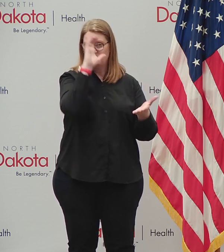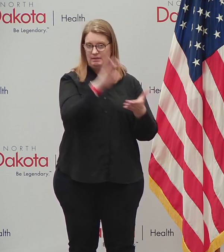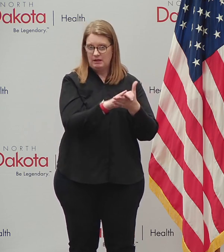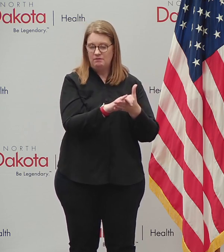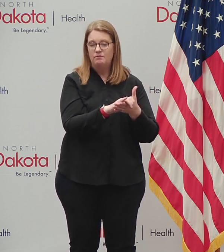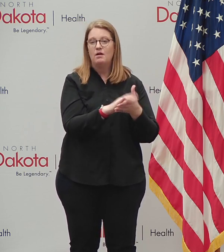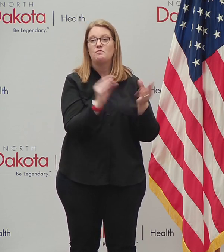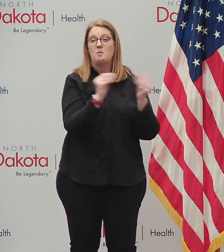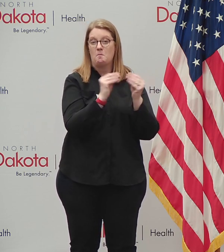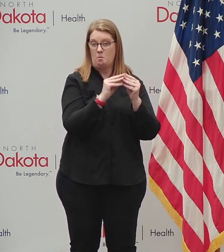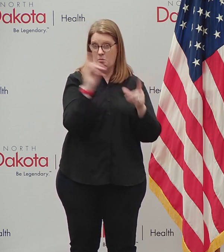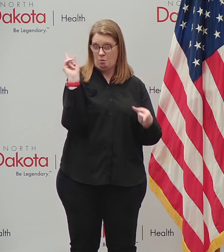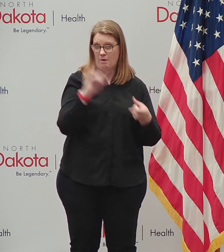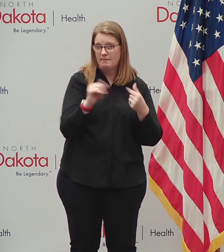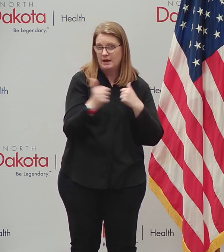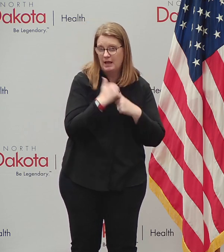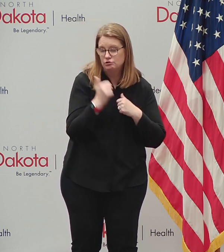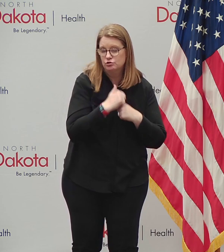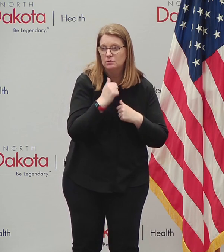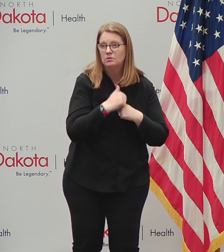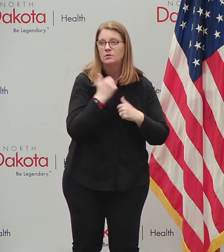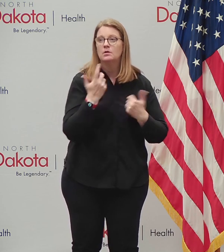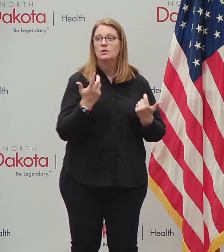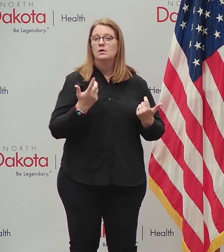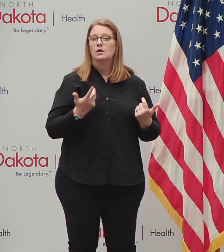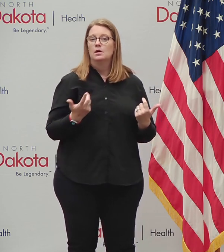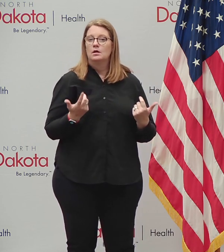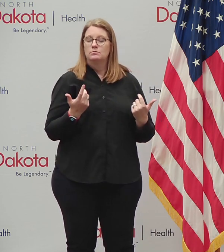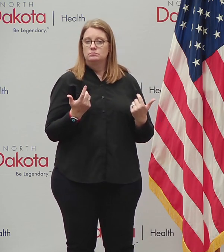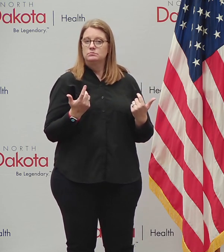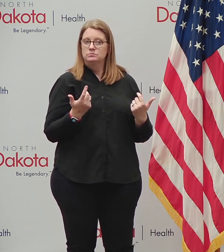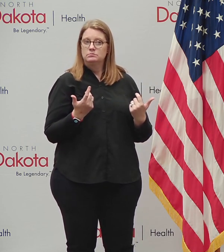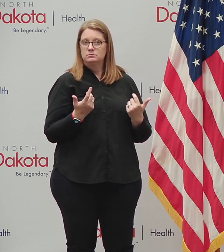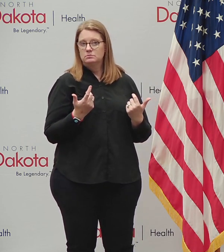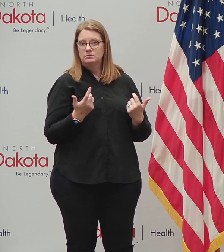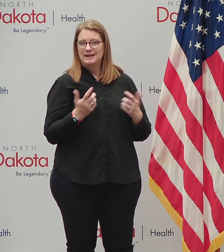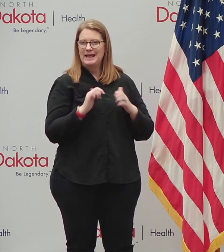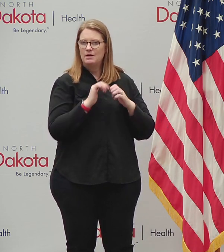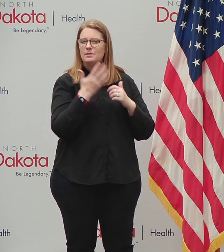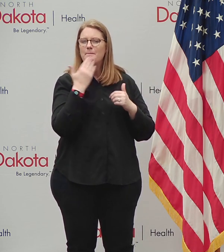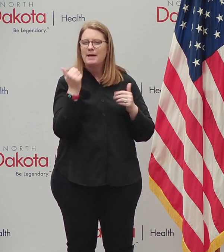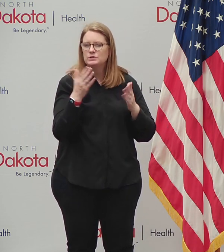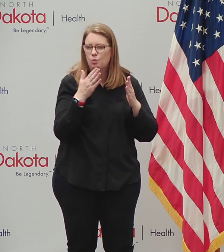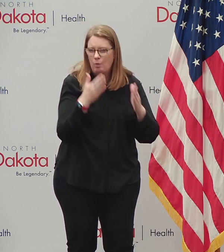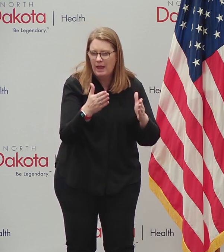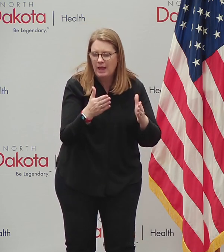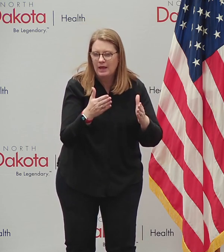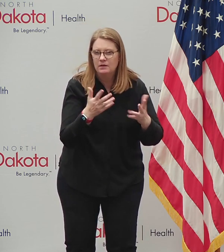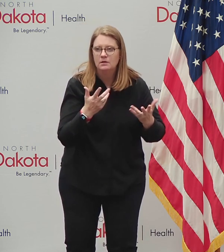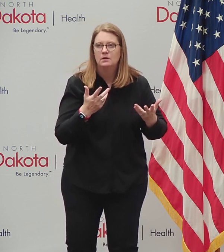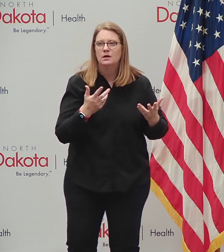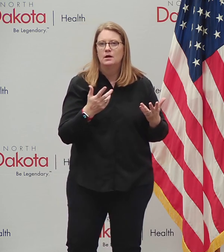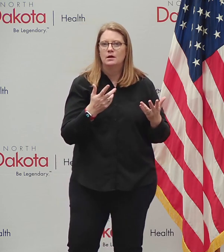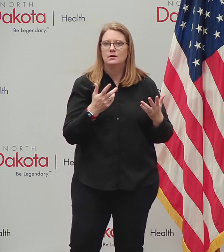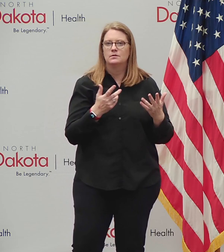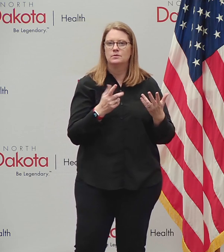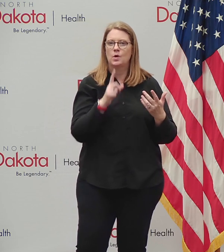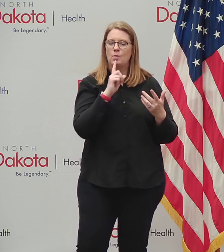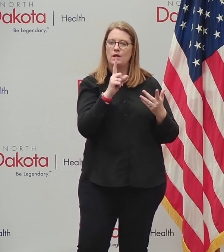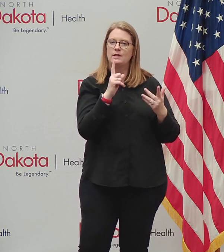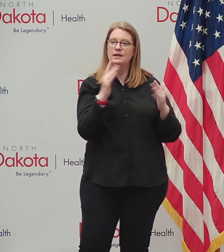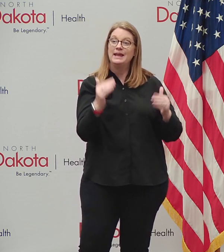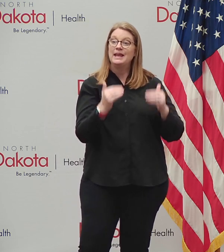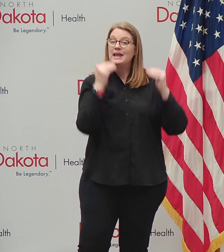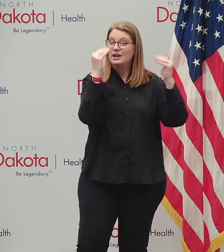terms of what we want to happen as we probably have different views of what's the best way to, you know, do you get there through, uh, increased